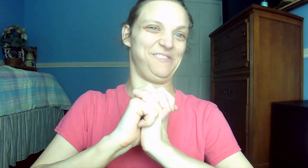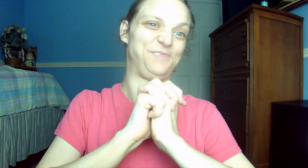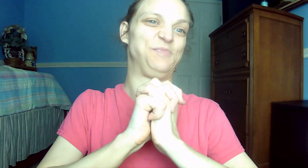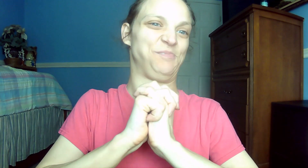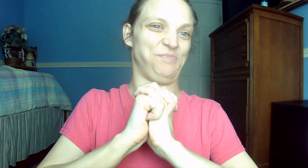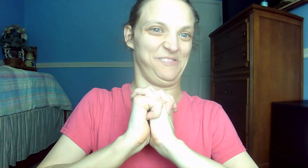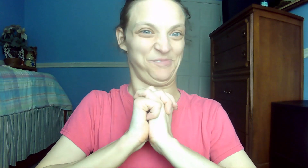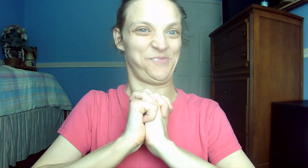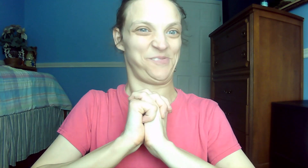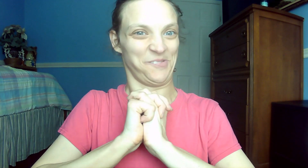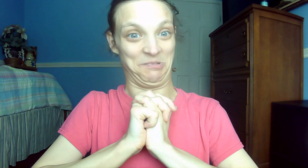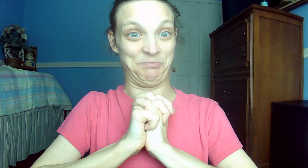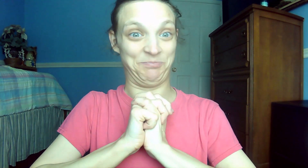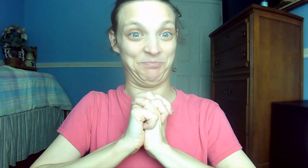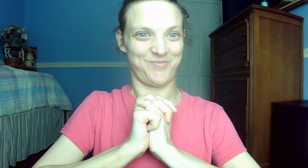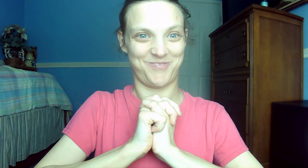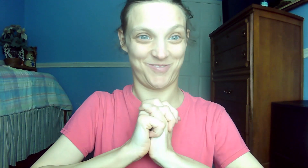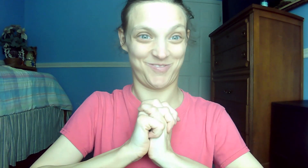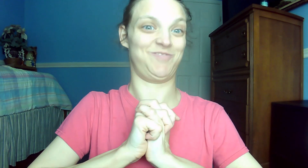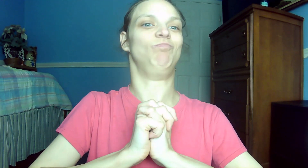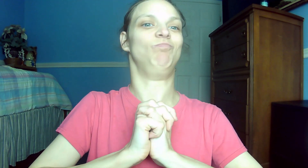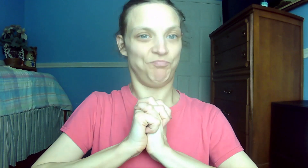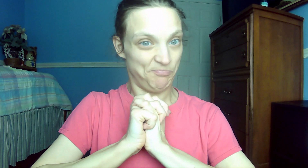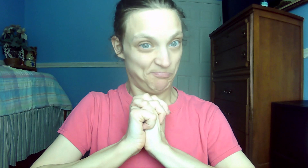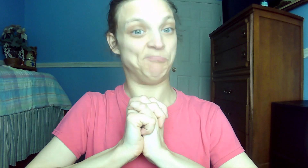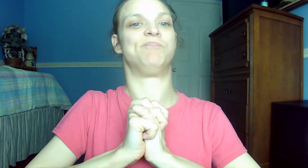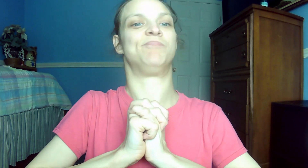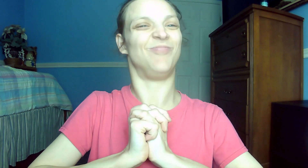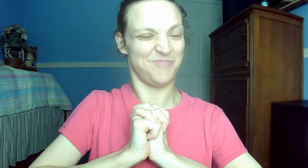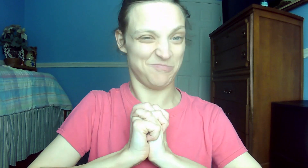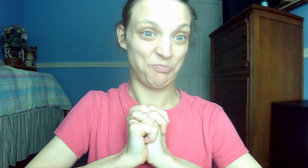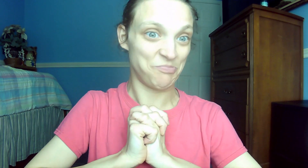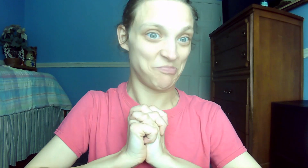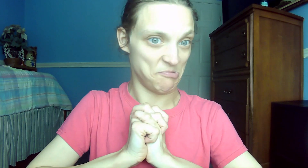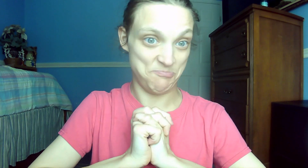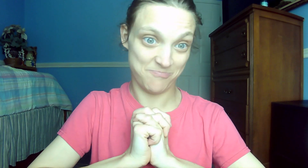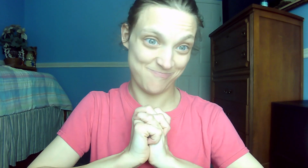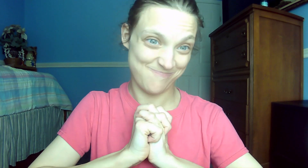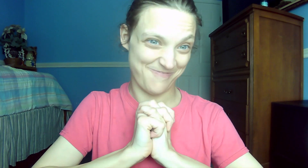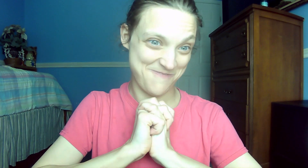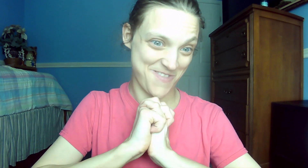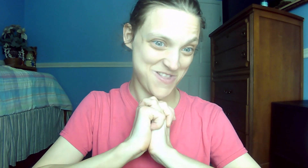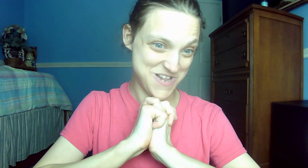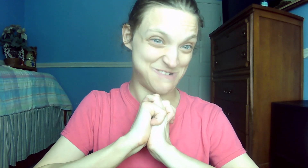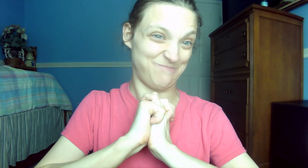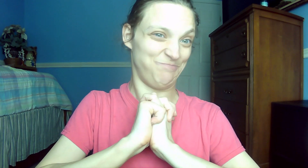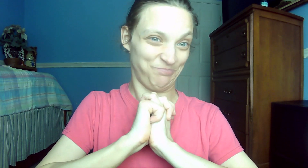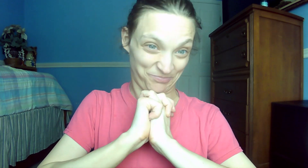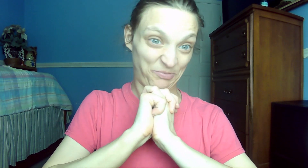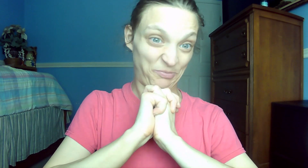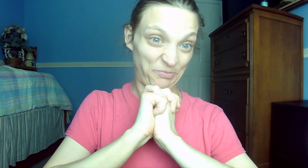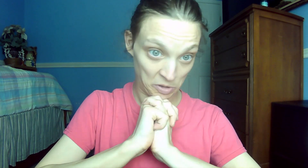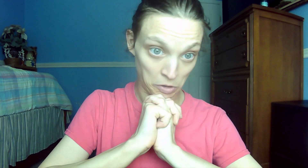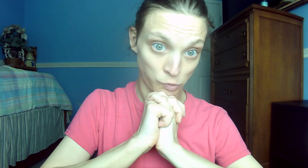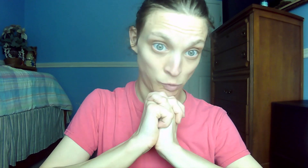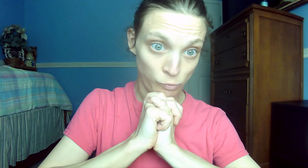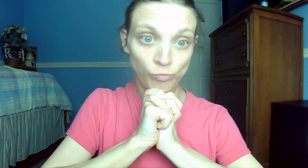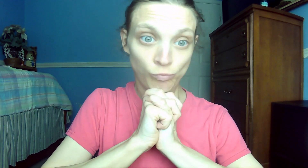baptizing them in the name of the Father, and of the Son, and of the Holy Spirit. 43. John 1.7 He